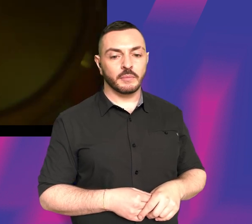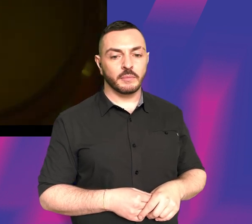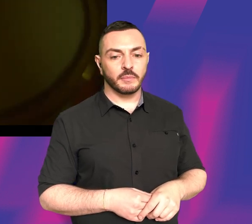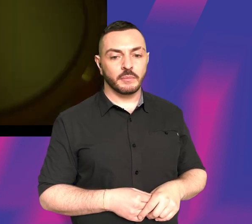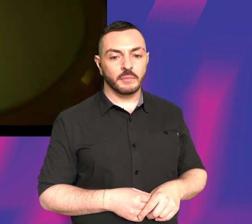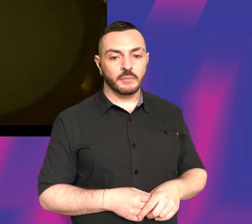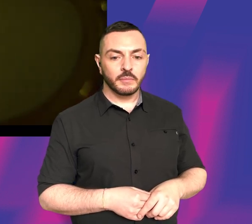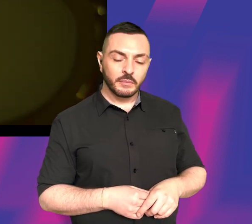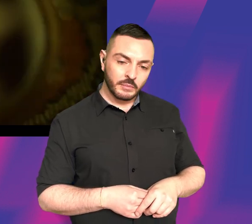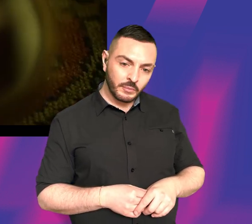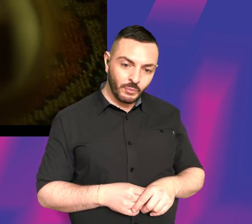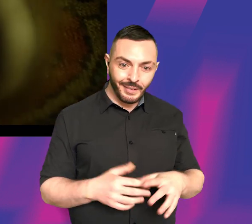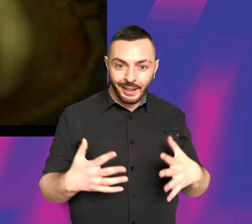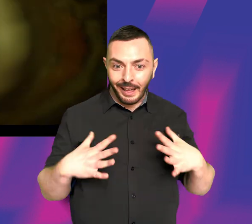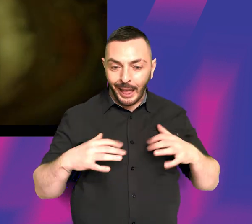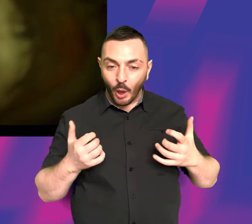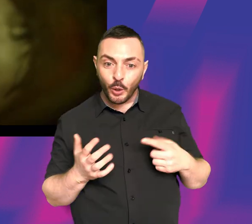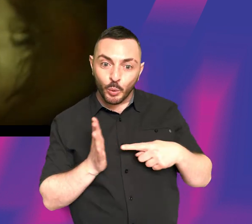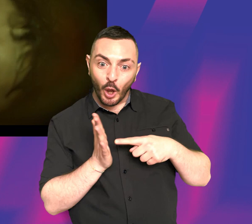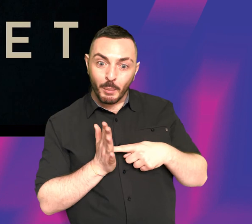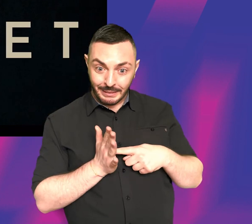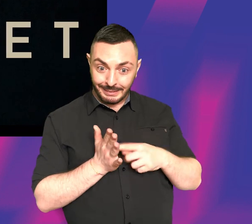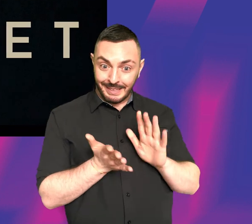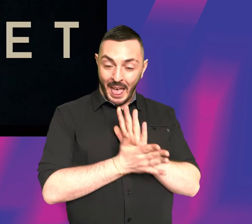How are you, Thomas? Settling in?